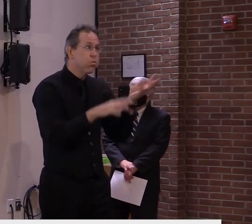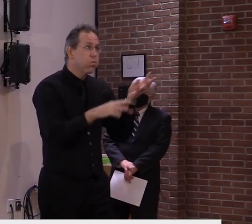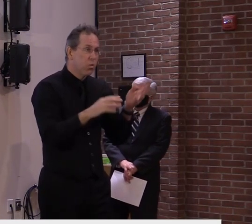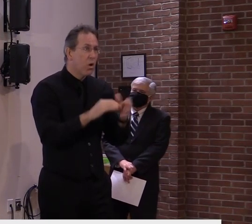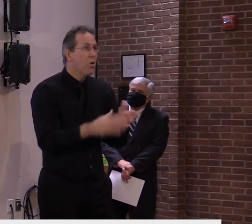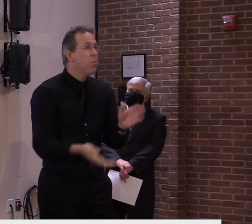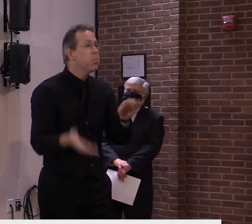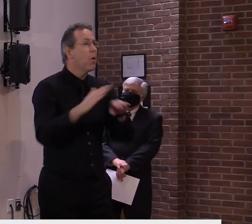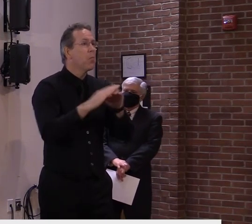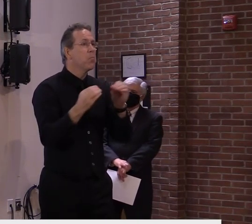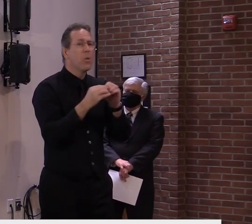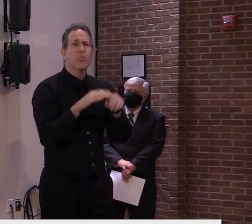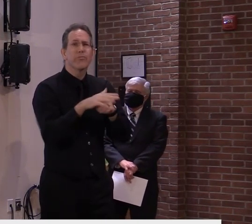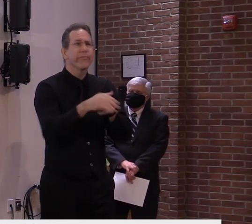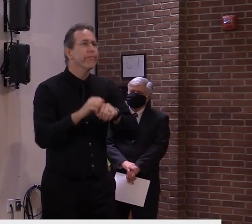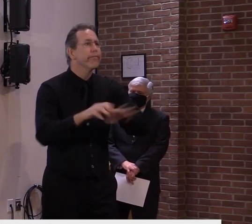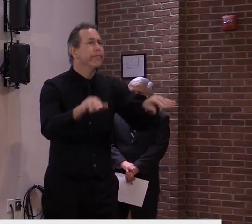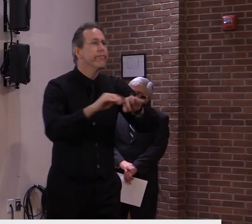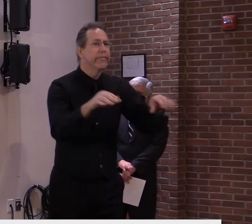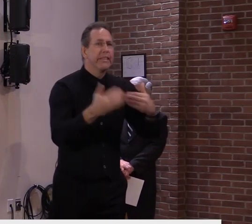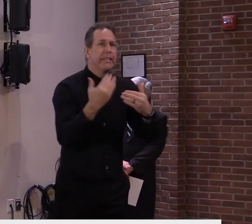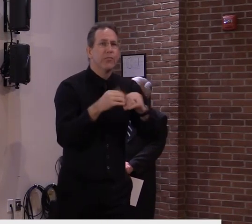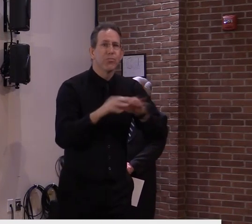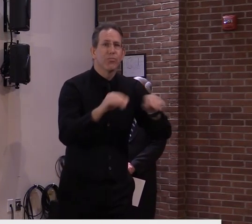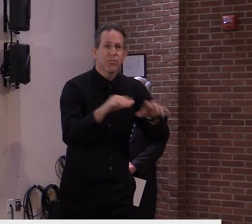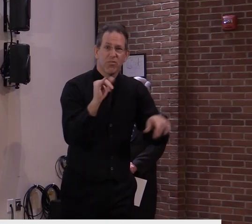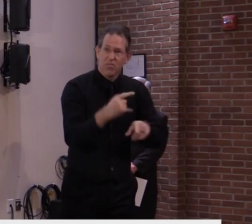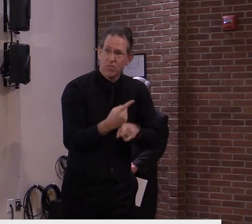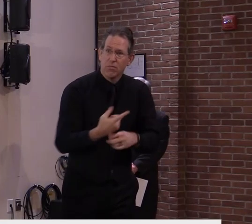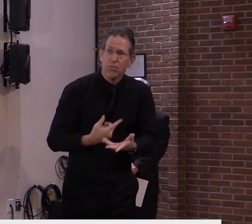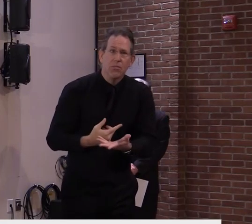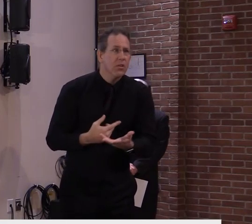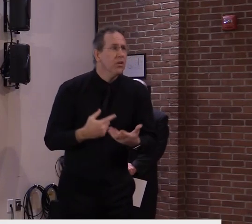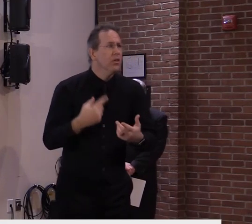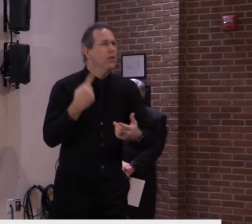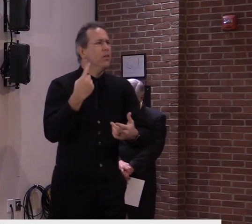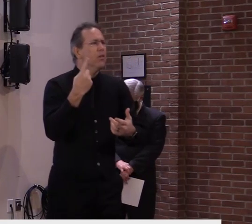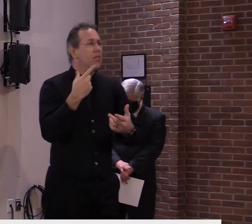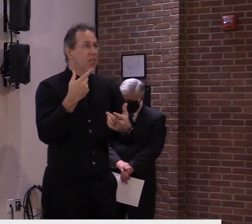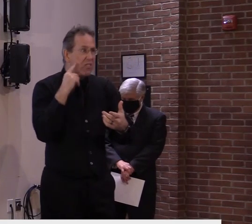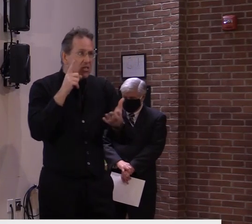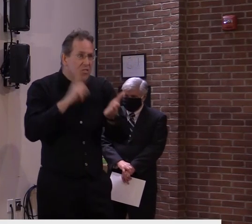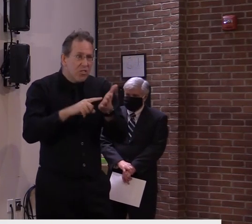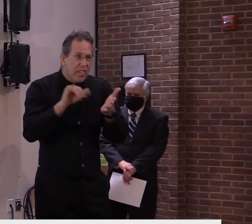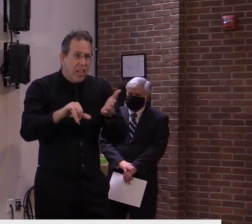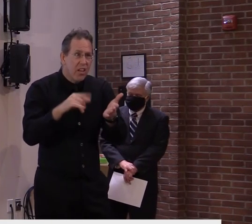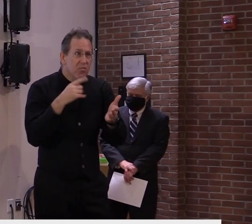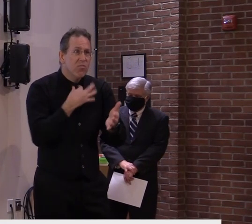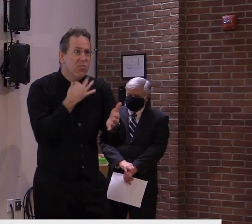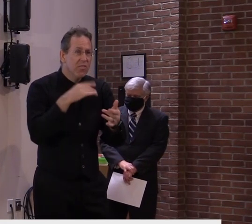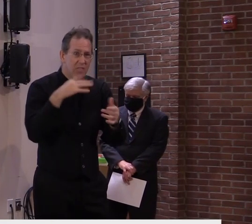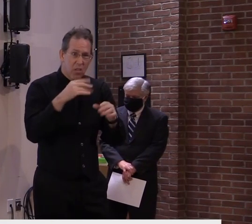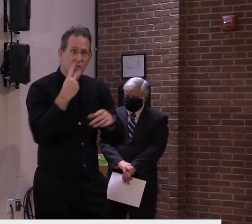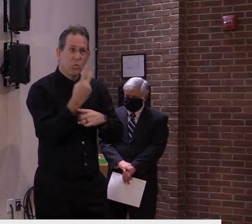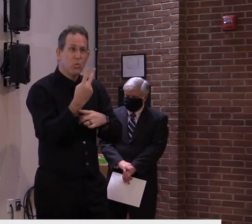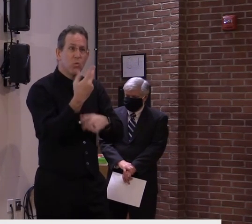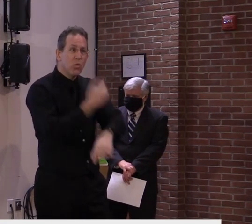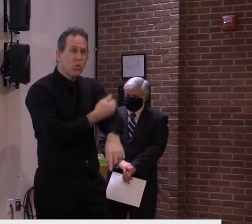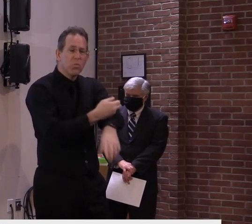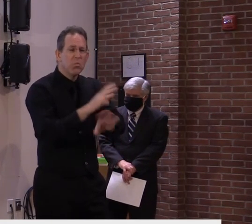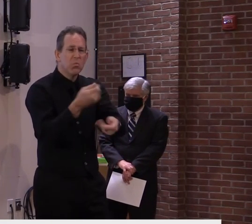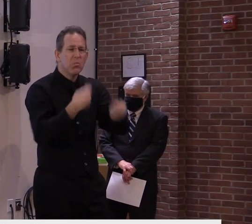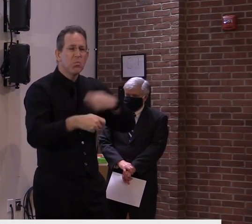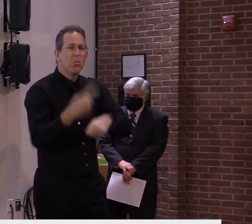seems. Have you assessed – my question is, have you assessed this possibility? And if so, have you thought about whether